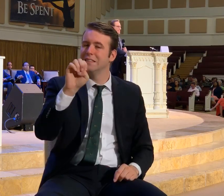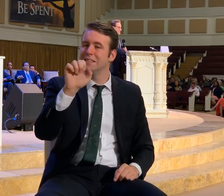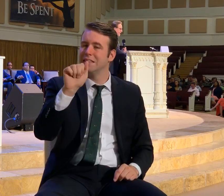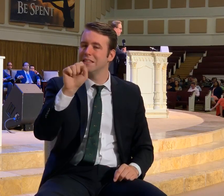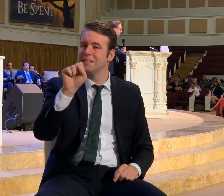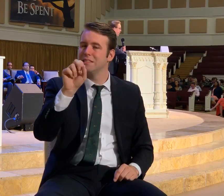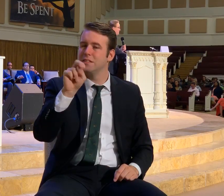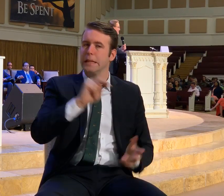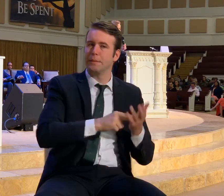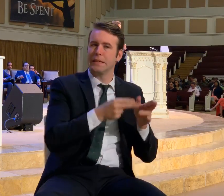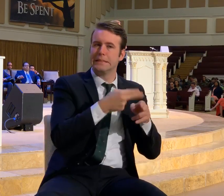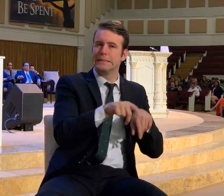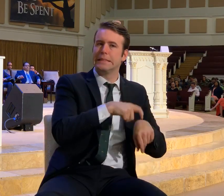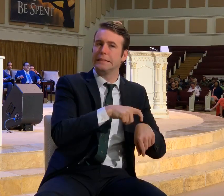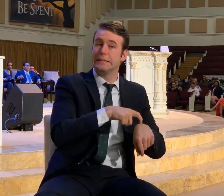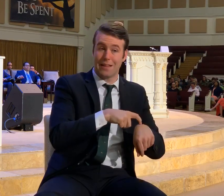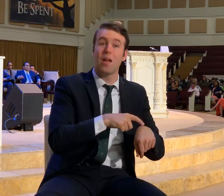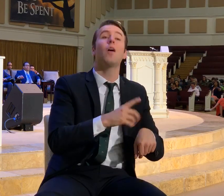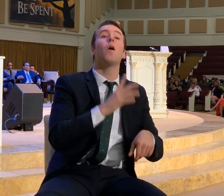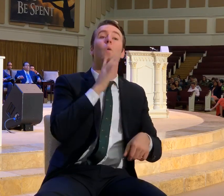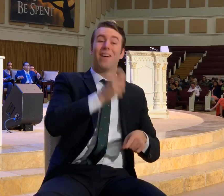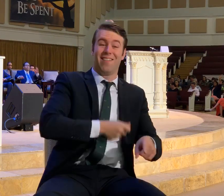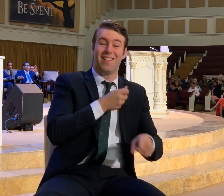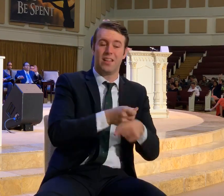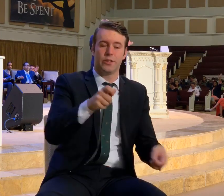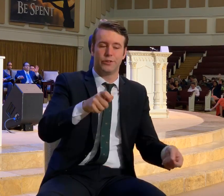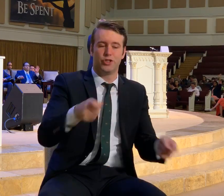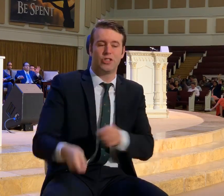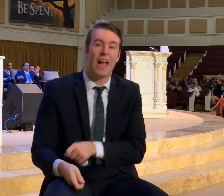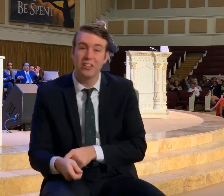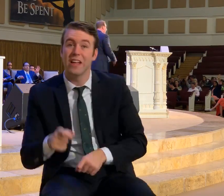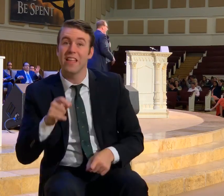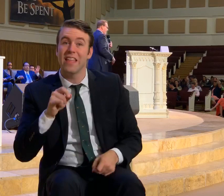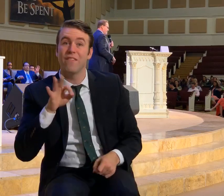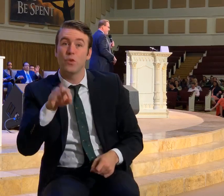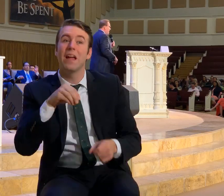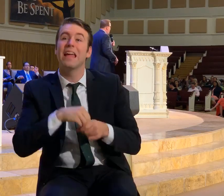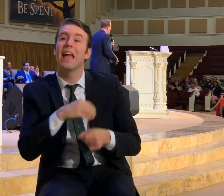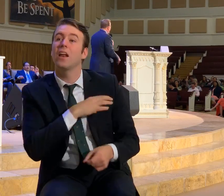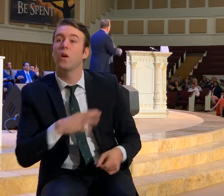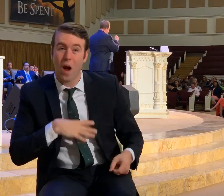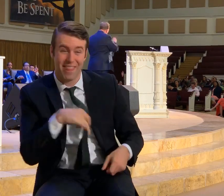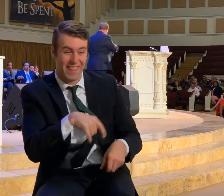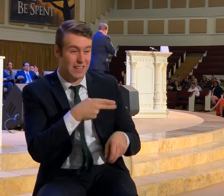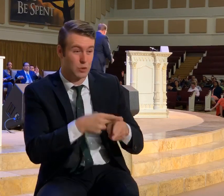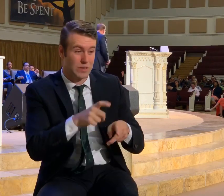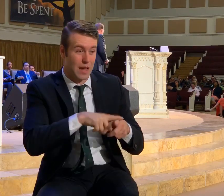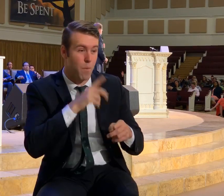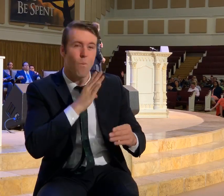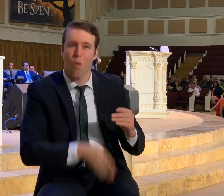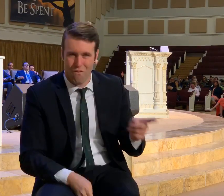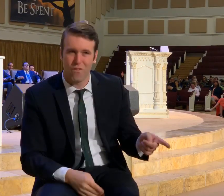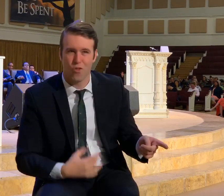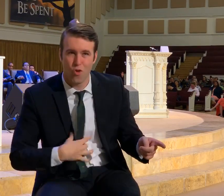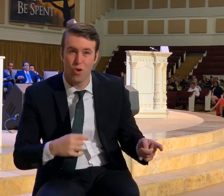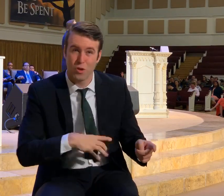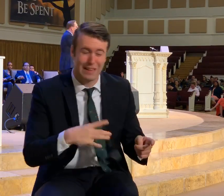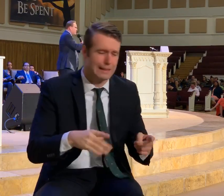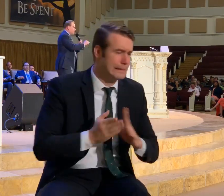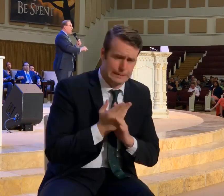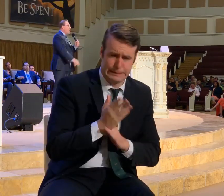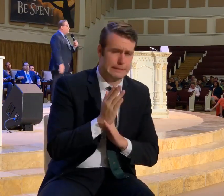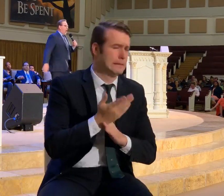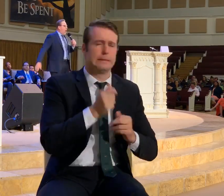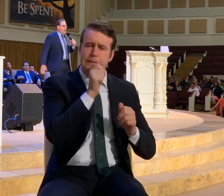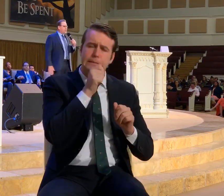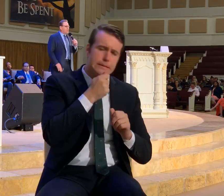And at some point. The season will change. If you are in Christ. You may be going through. The pressure cooker. You may be